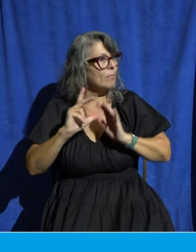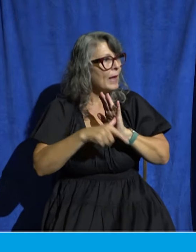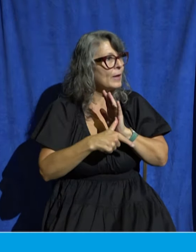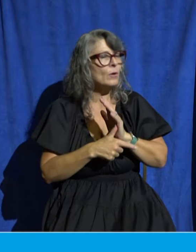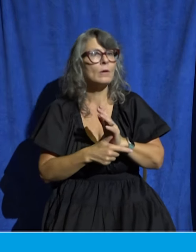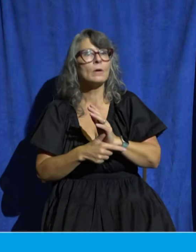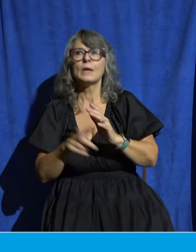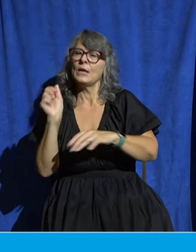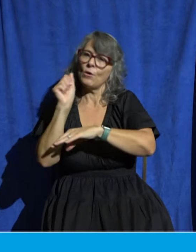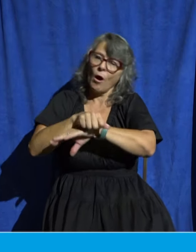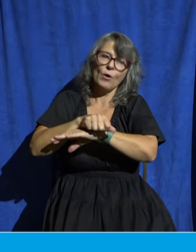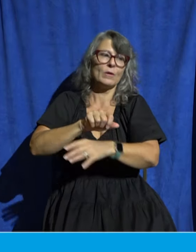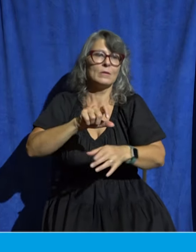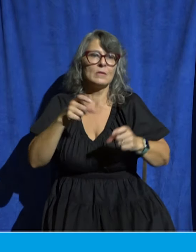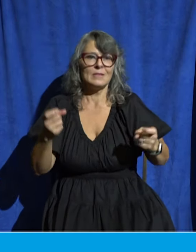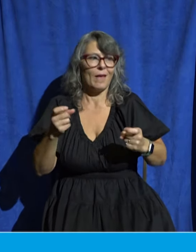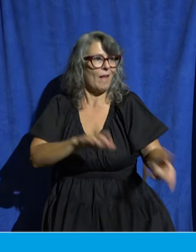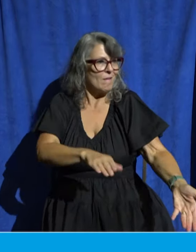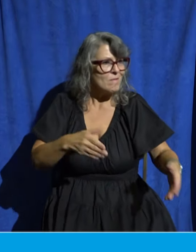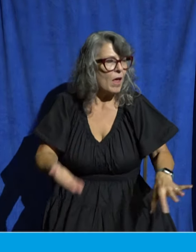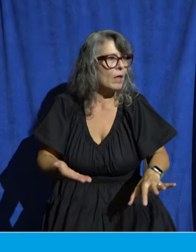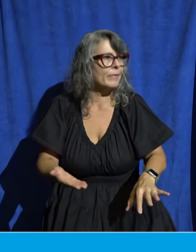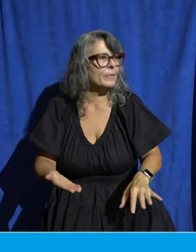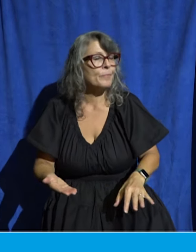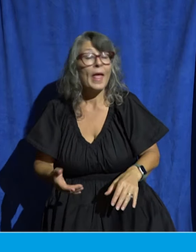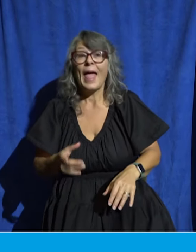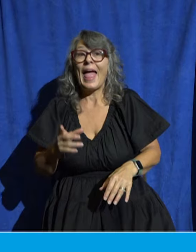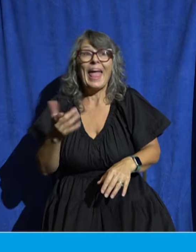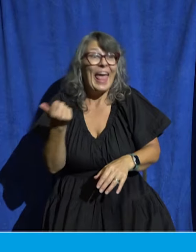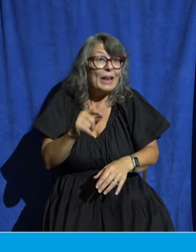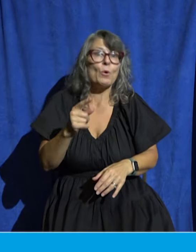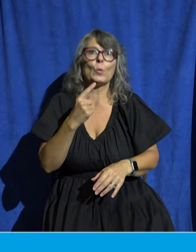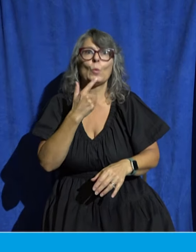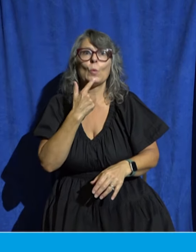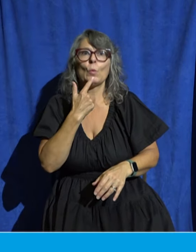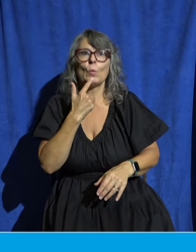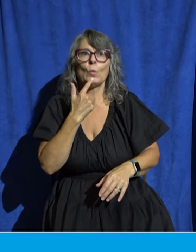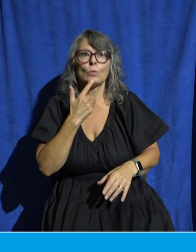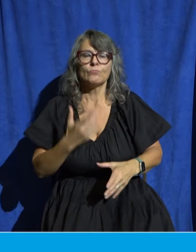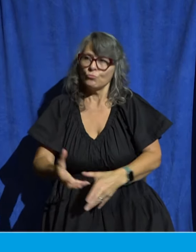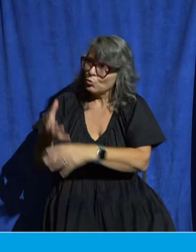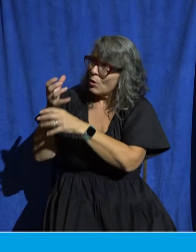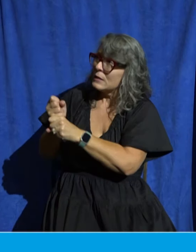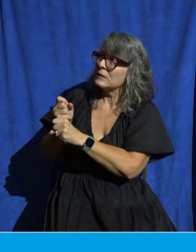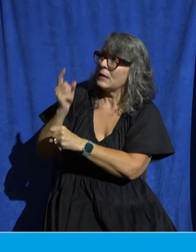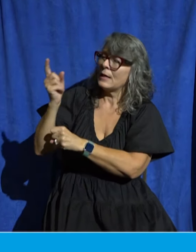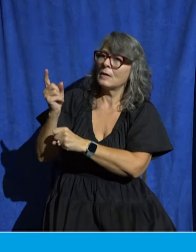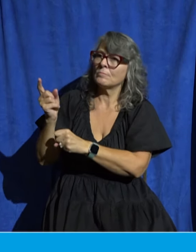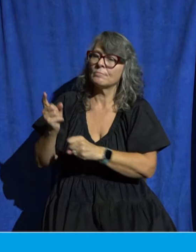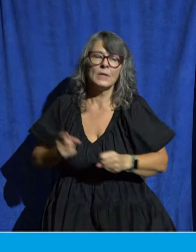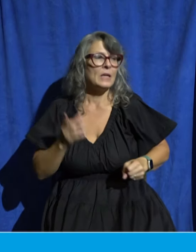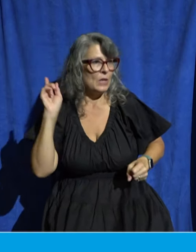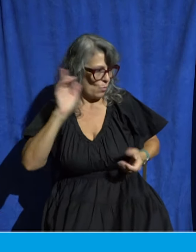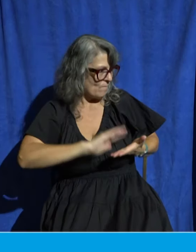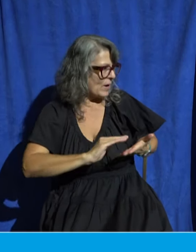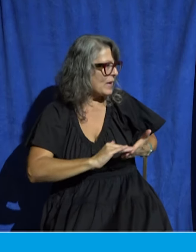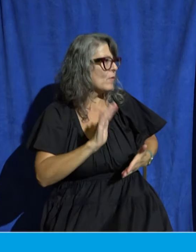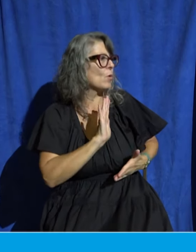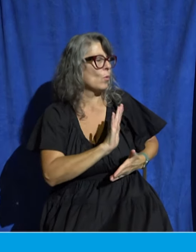whoever turns from their sin, no matter who you are or what you've done, if you trust in him, you will be forgiven of your sin and welcomed into a relationship